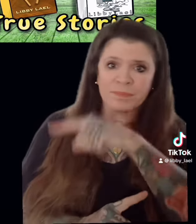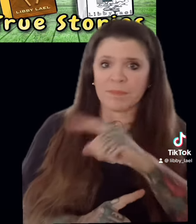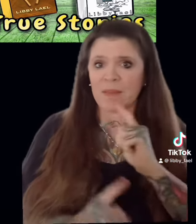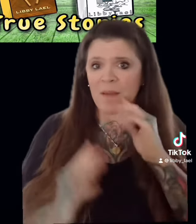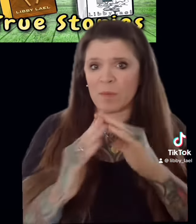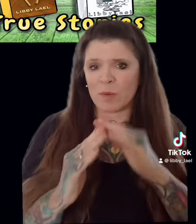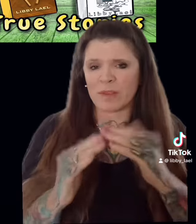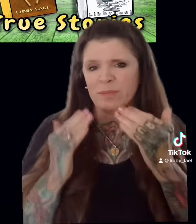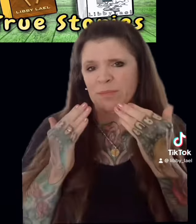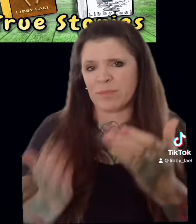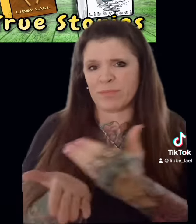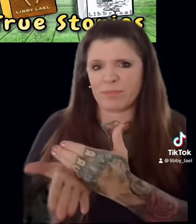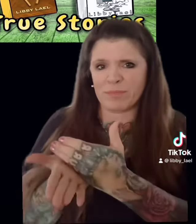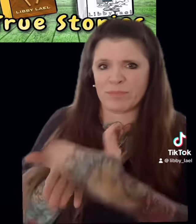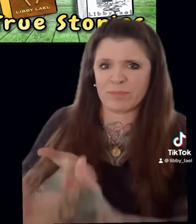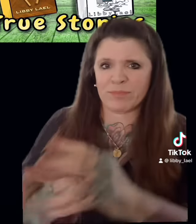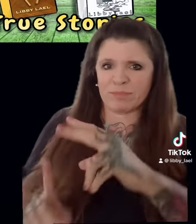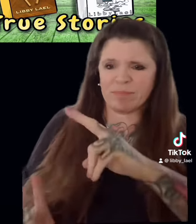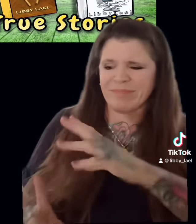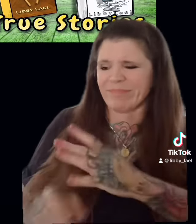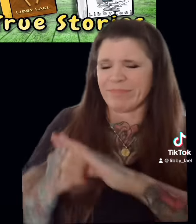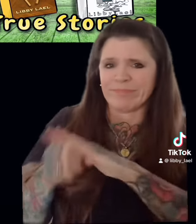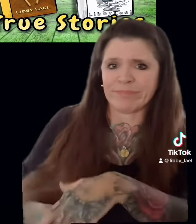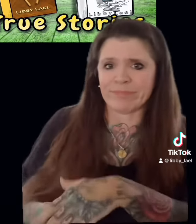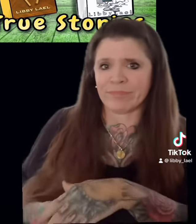propelled to actively and deliberately hurt the Deaf kids.